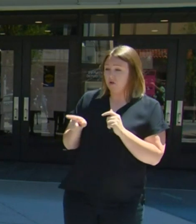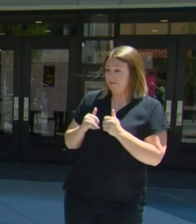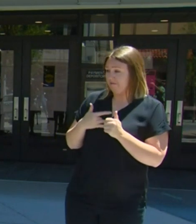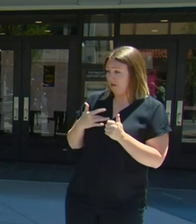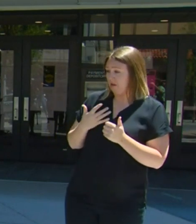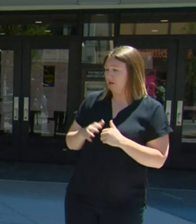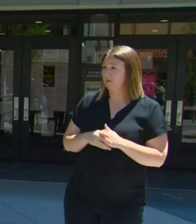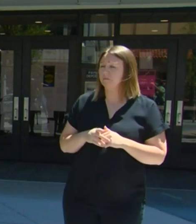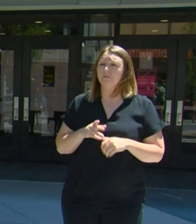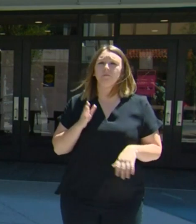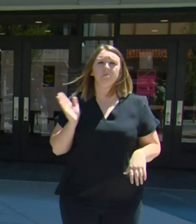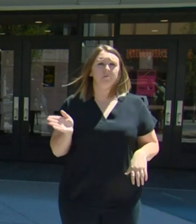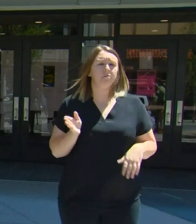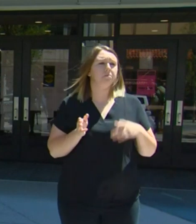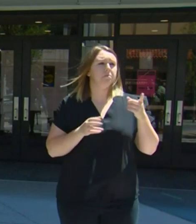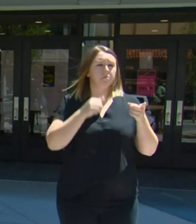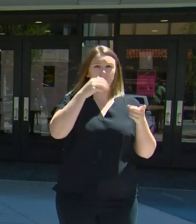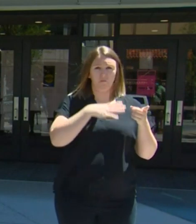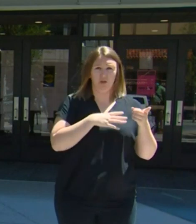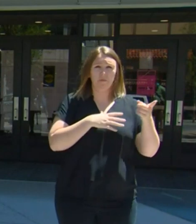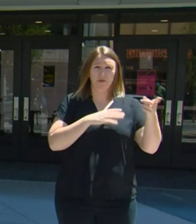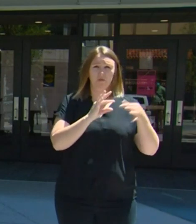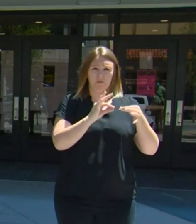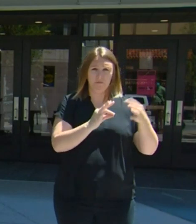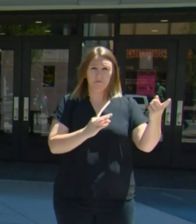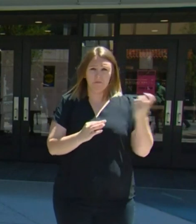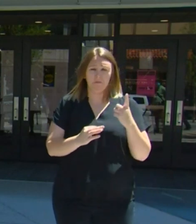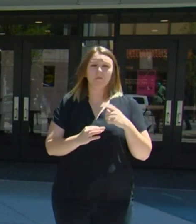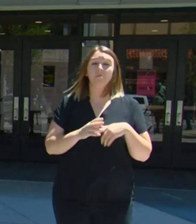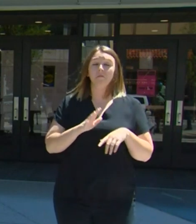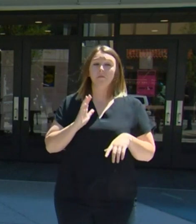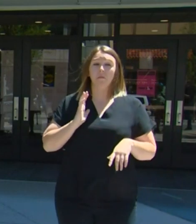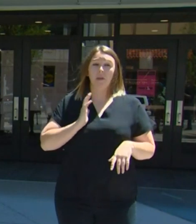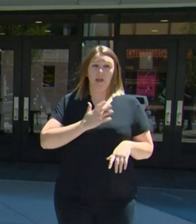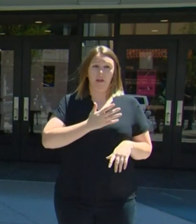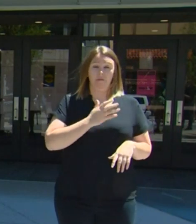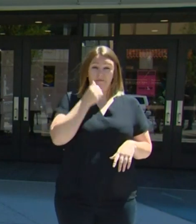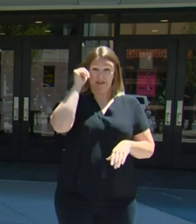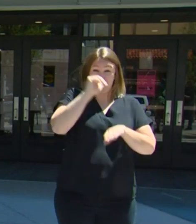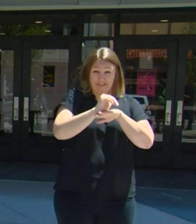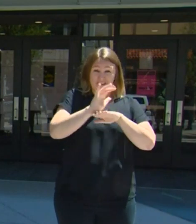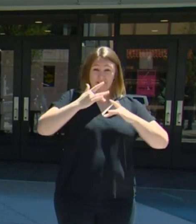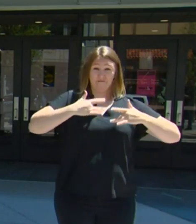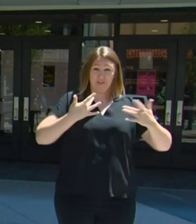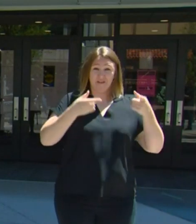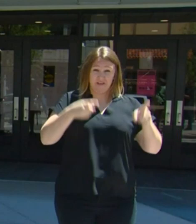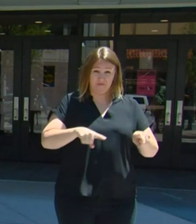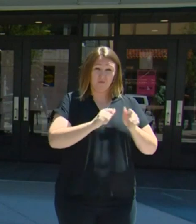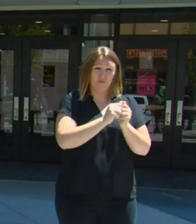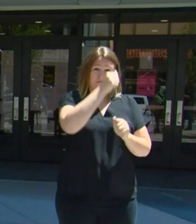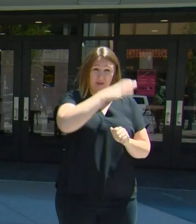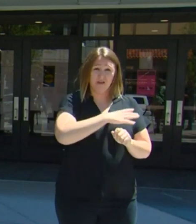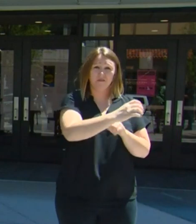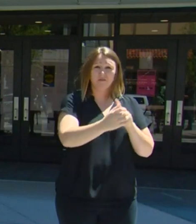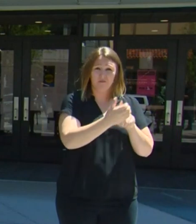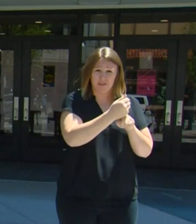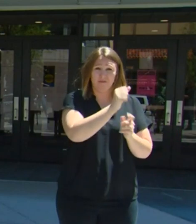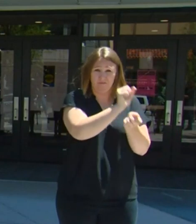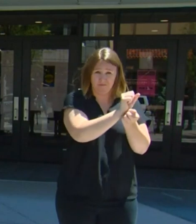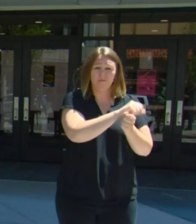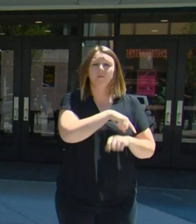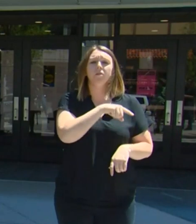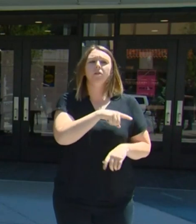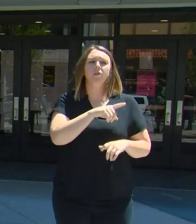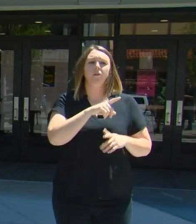So, uh, this gentleman's comment was, uh, how did we feel about the events last night? And it was pretty emotional and there were,